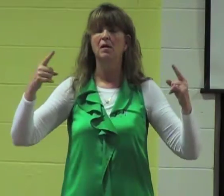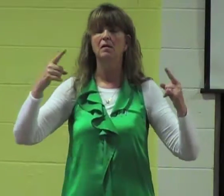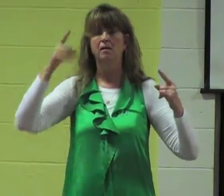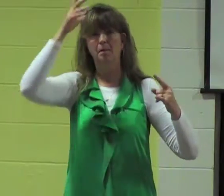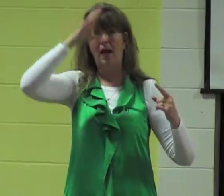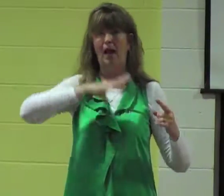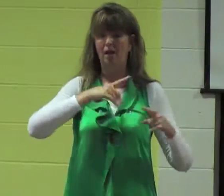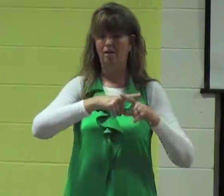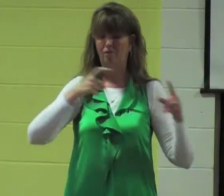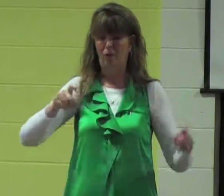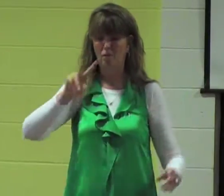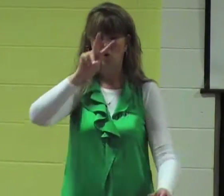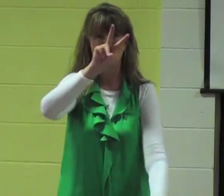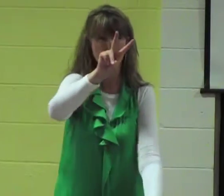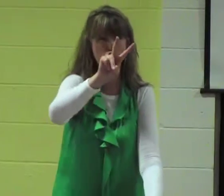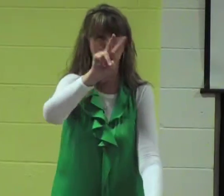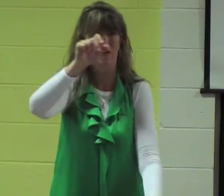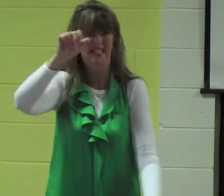all there was a famous